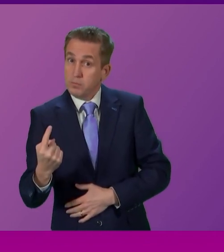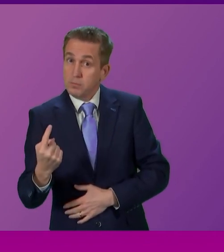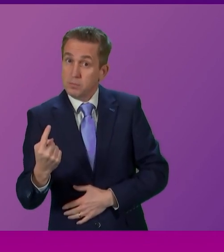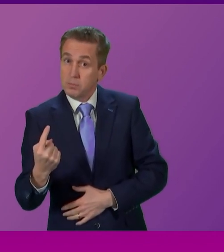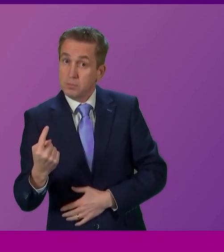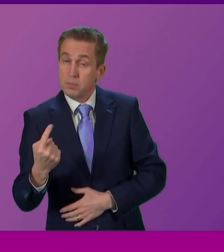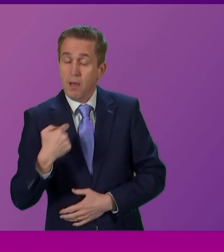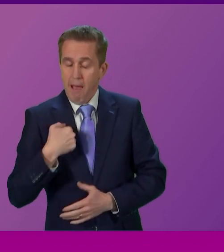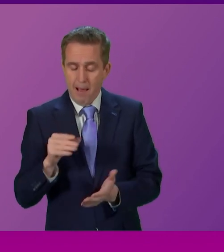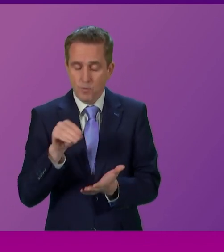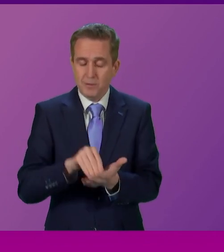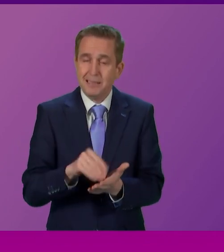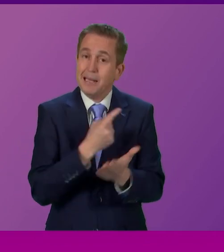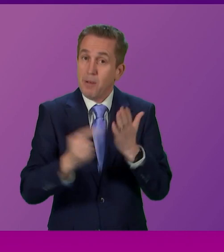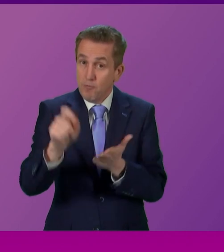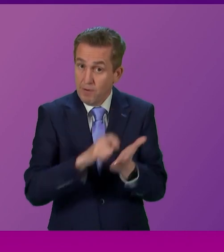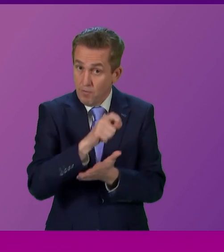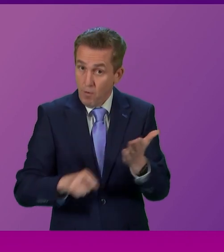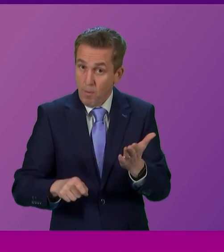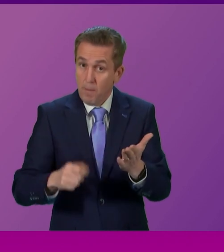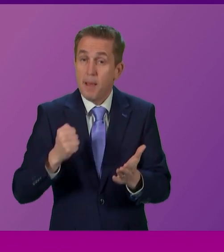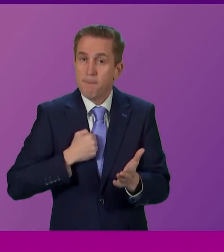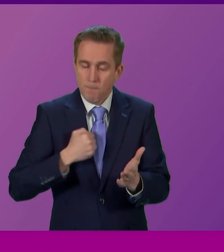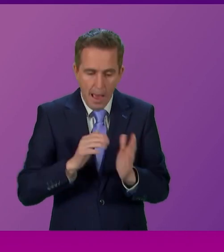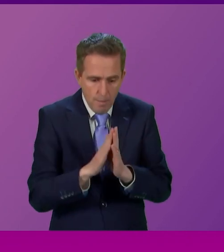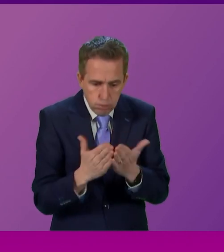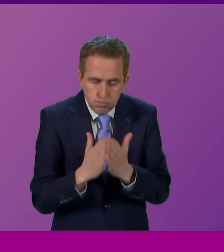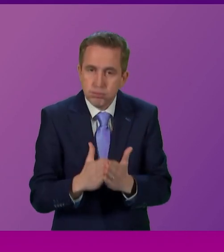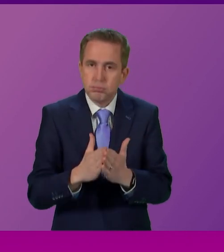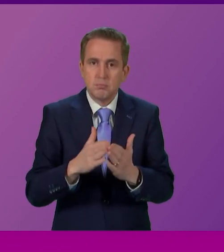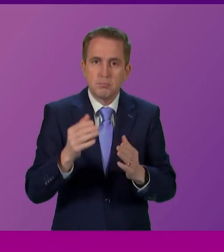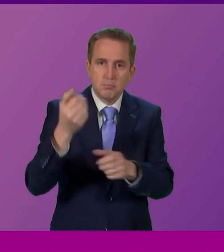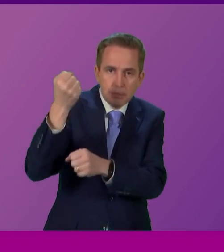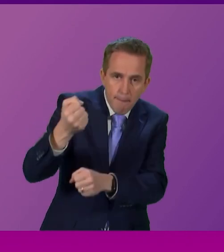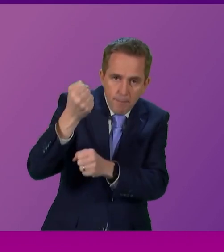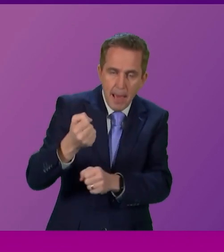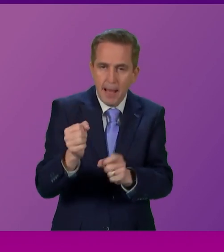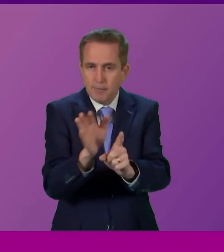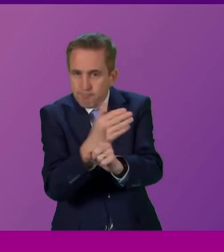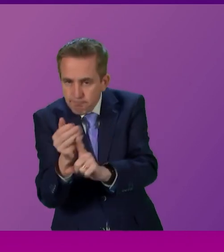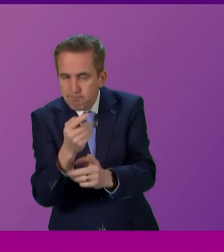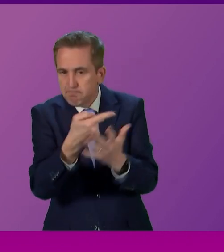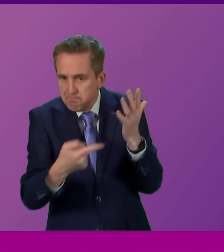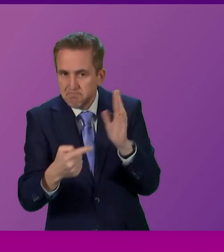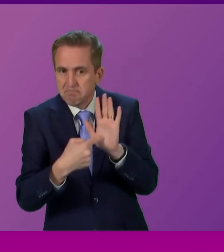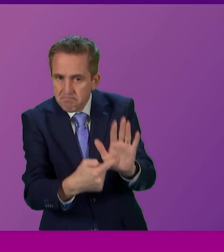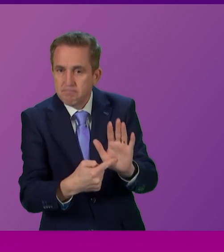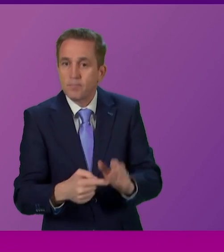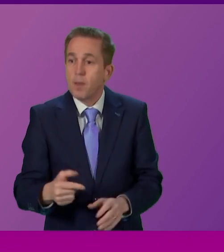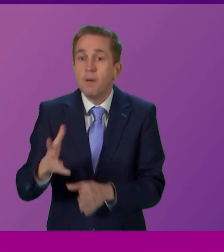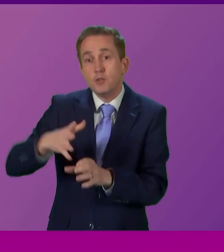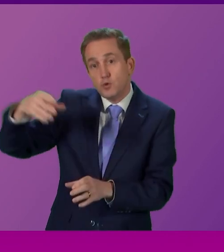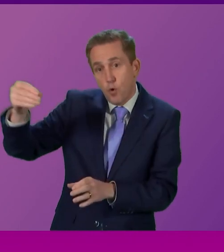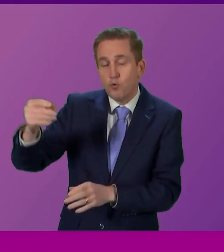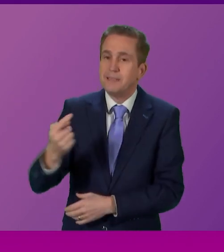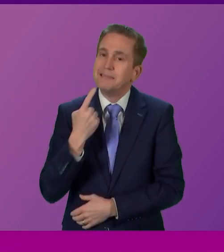independence referendum in my campaign socials and materials as did my opposition but theirs was with a